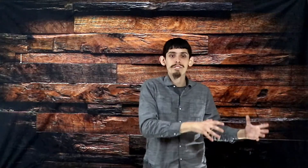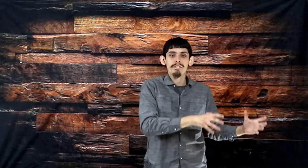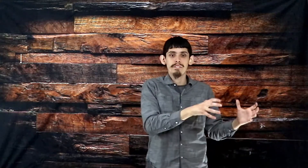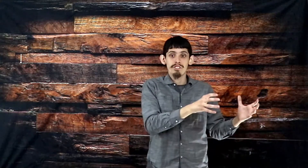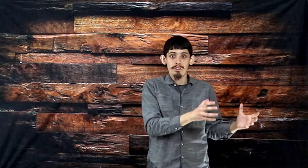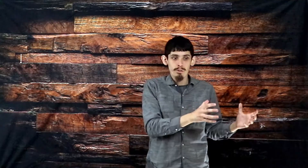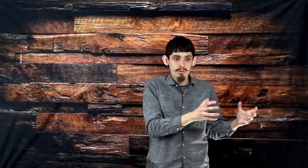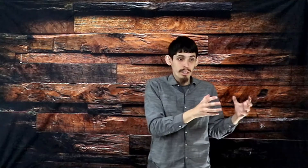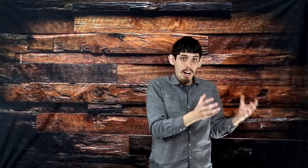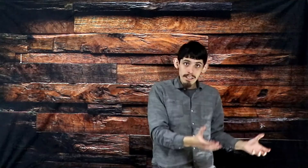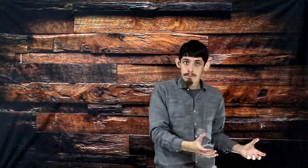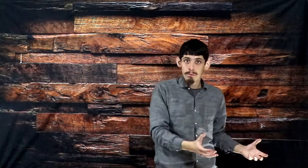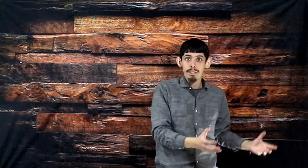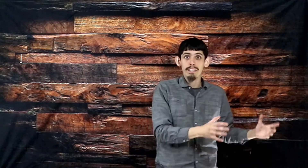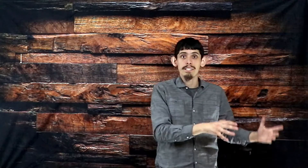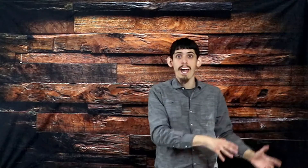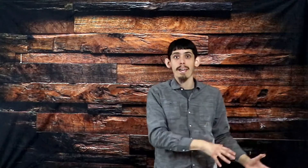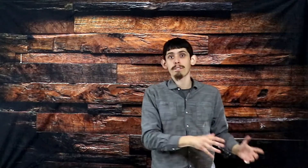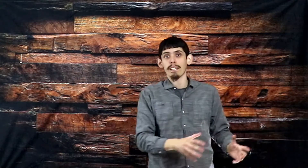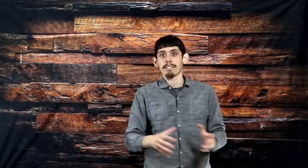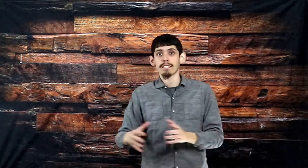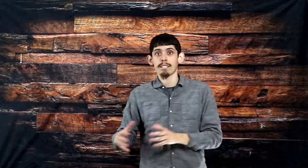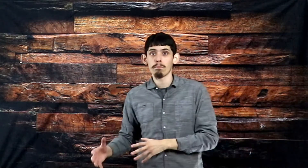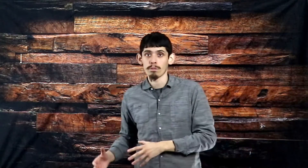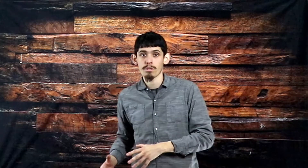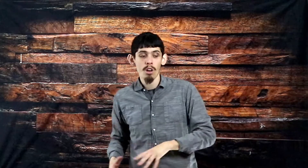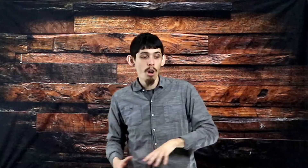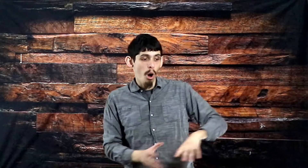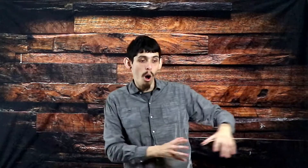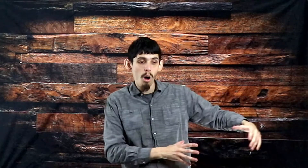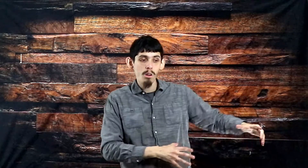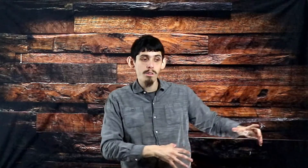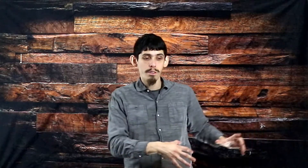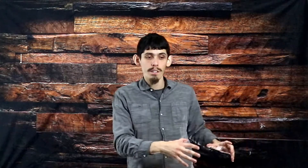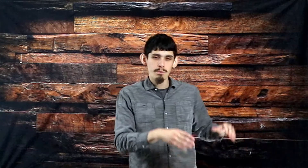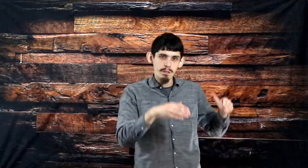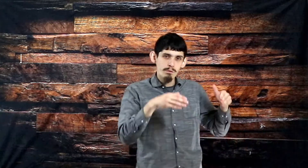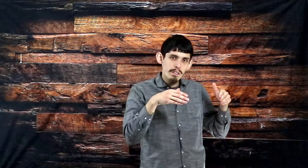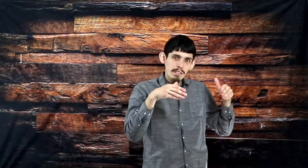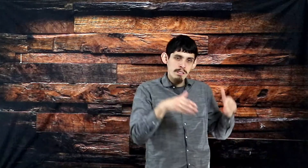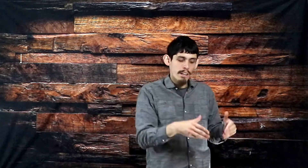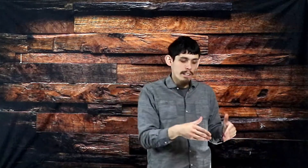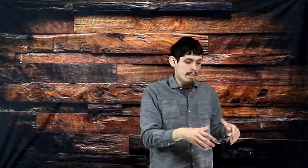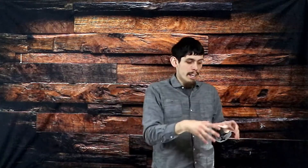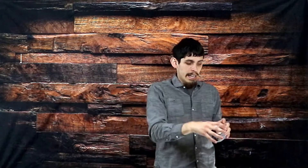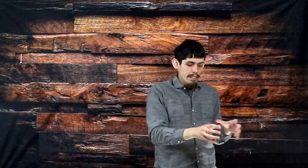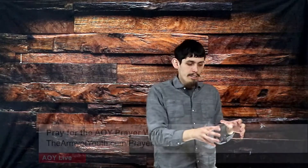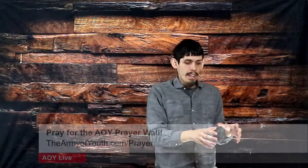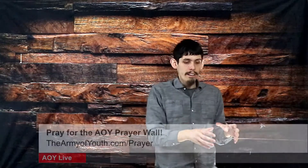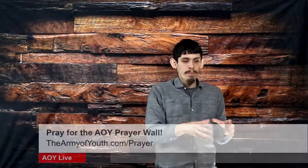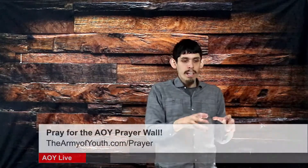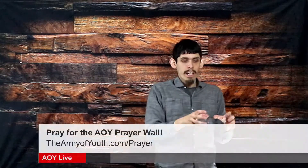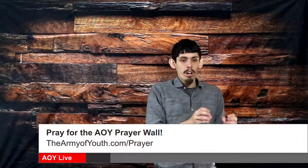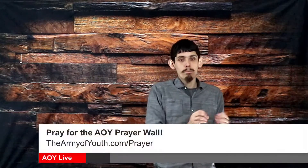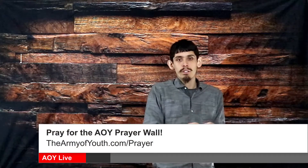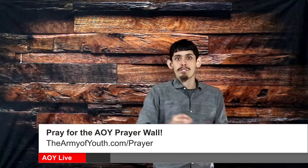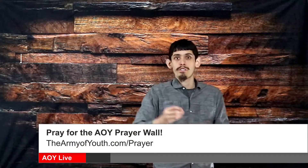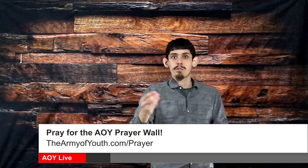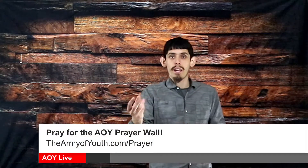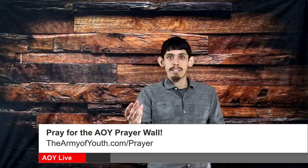the gospel in types and symbols. All the things, when you really study into that, it all points to Christ.